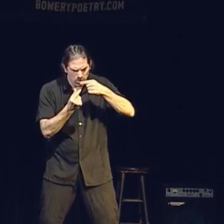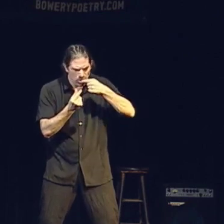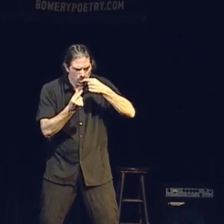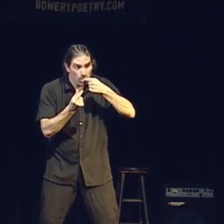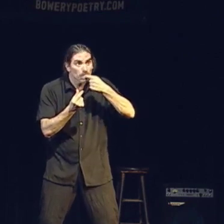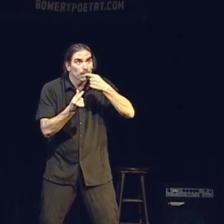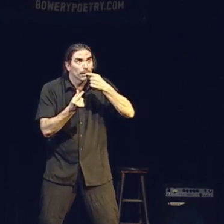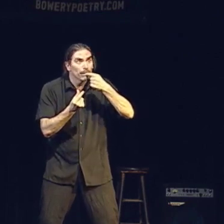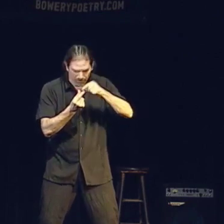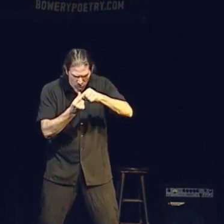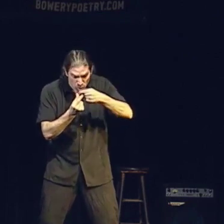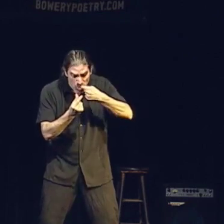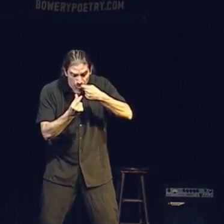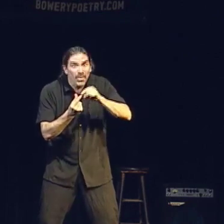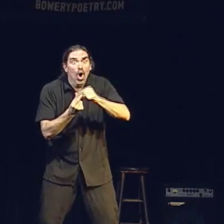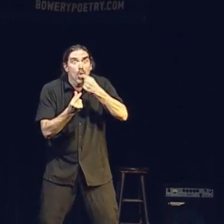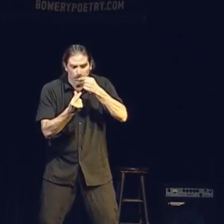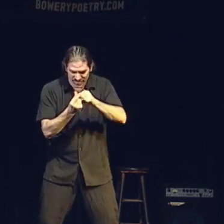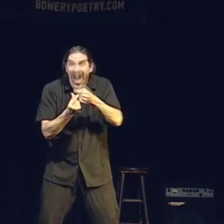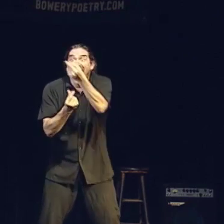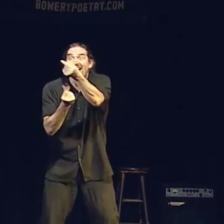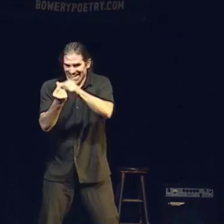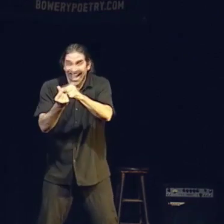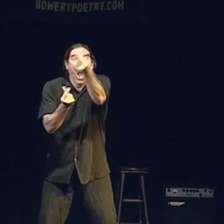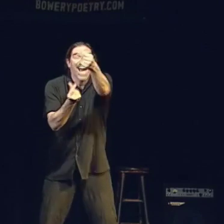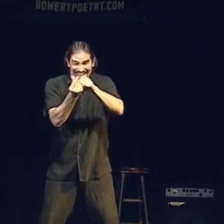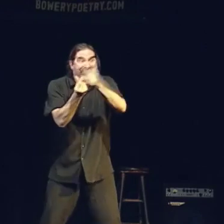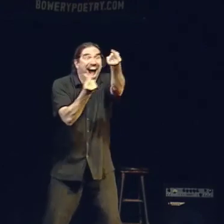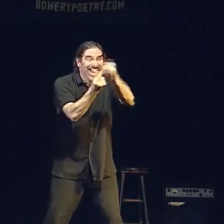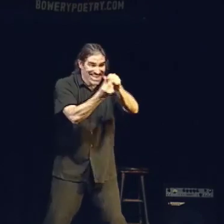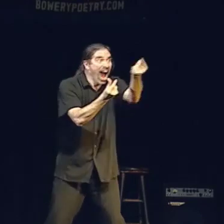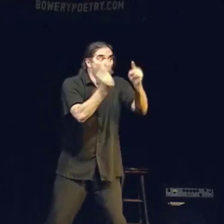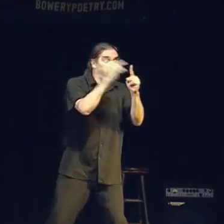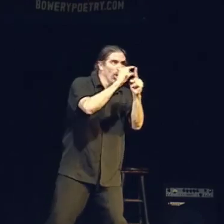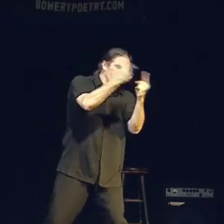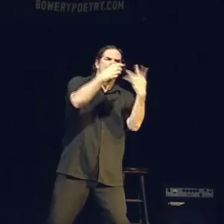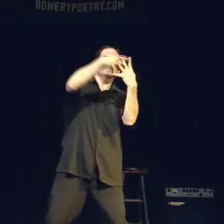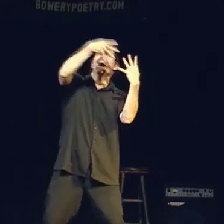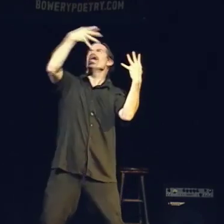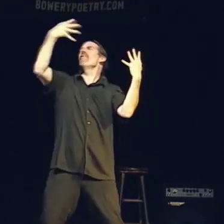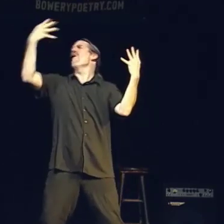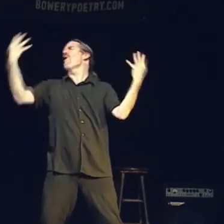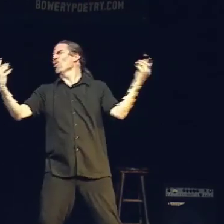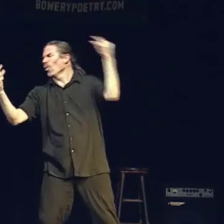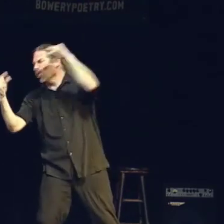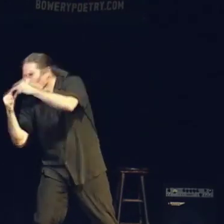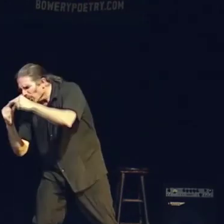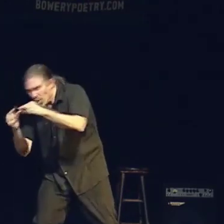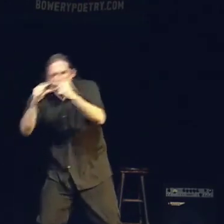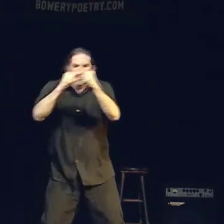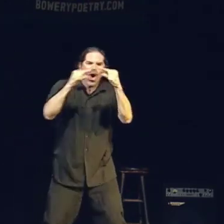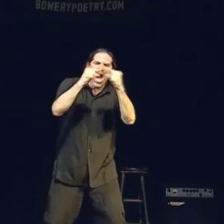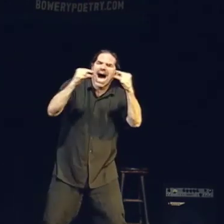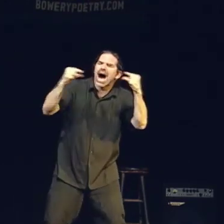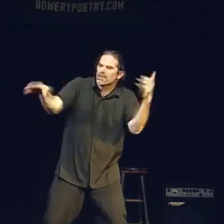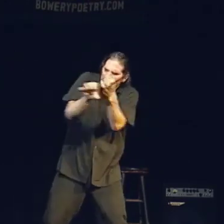Tastes it. Shares it. A word cracked as a rainbow. Grammar when